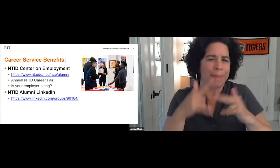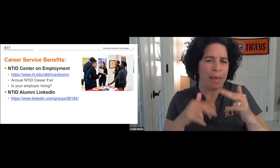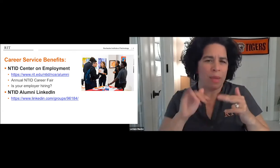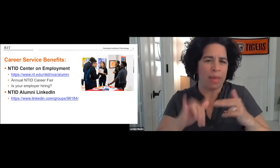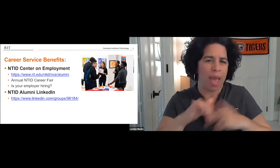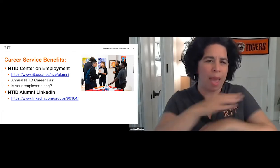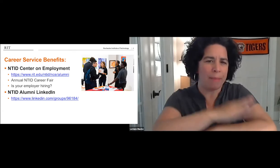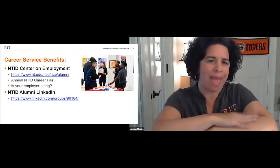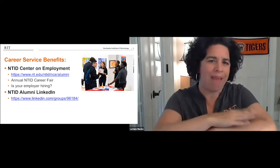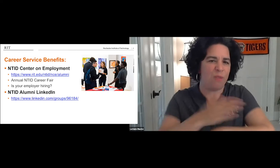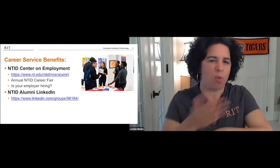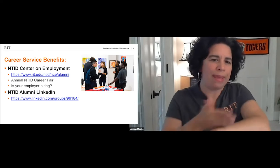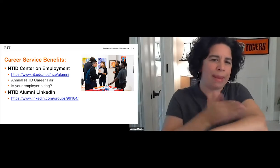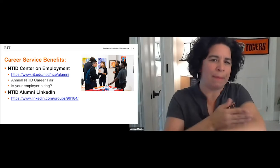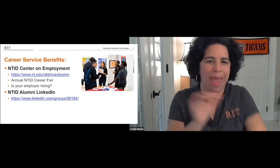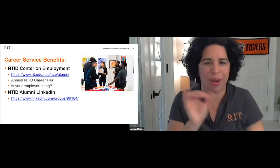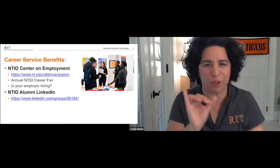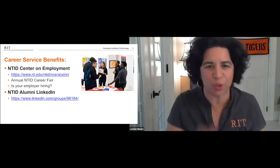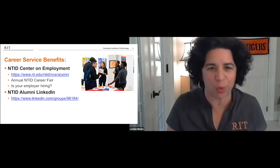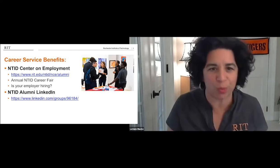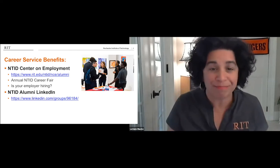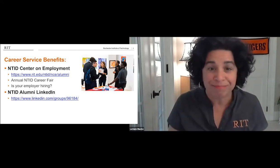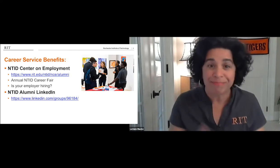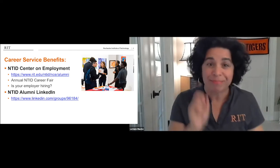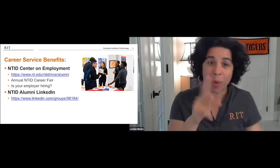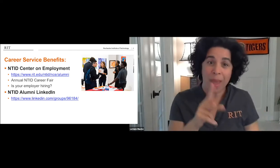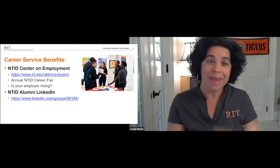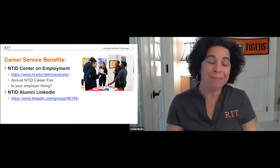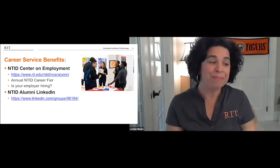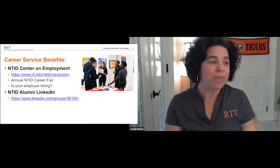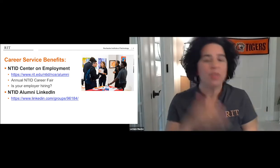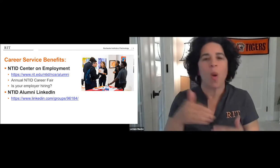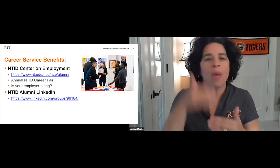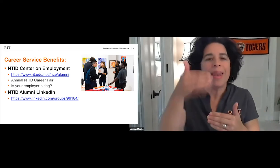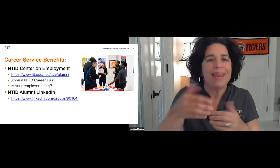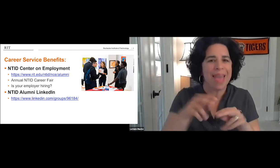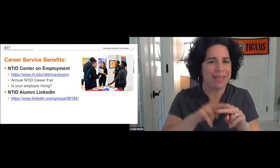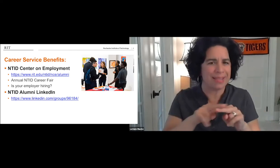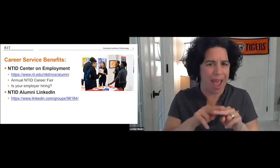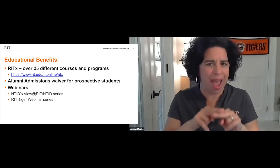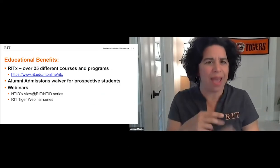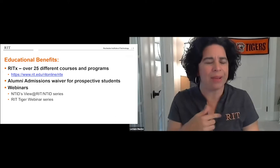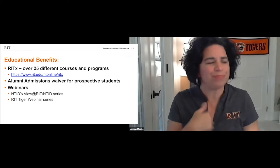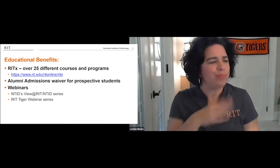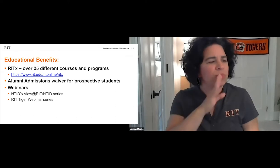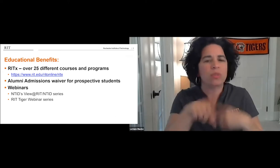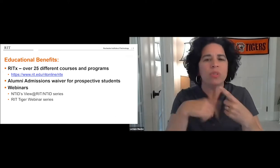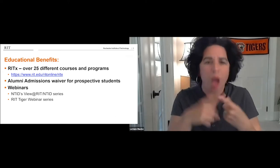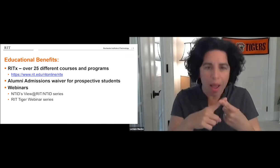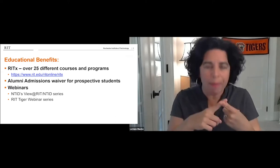and NTID alumni and we're always building and improving upon that platform. Go ahead and jump to the next